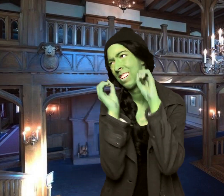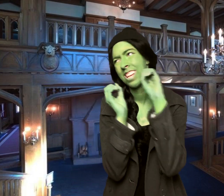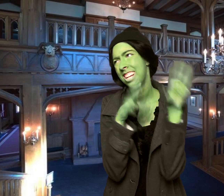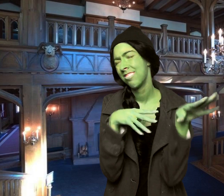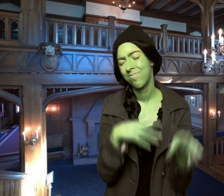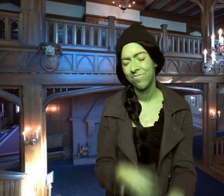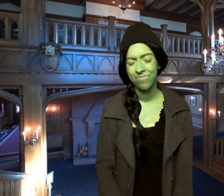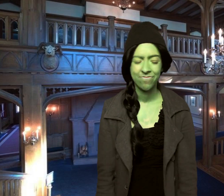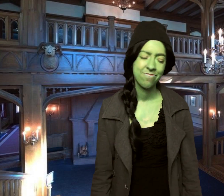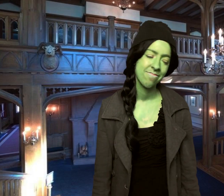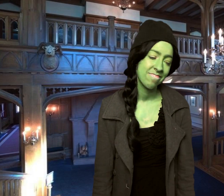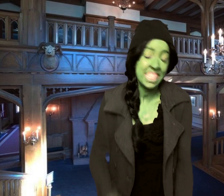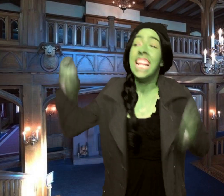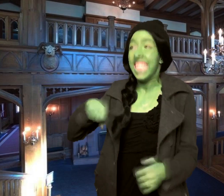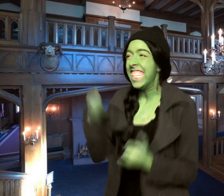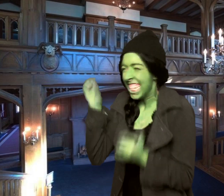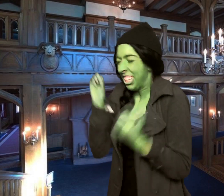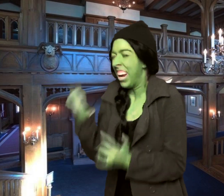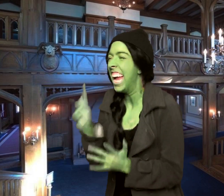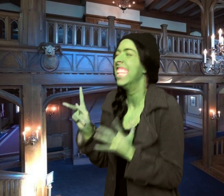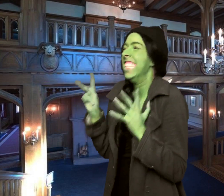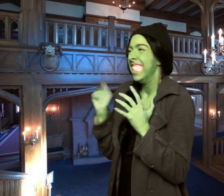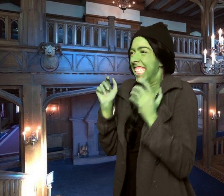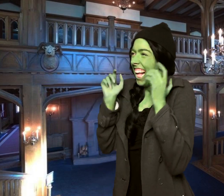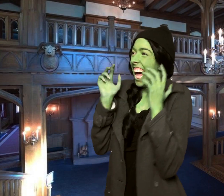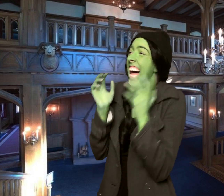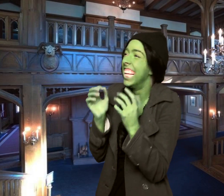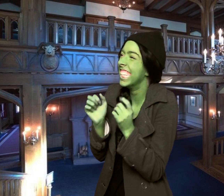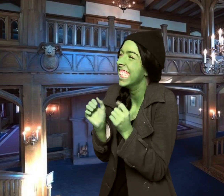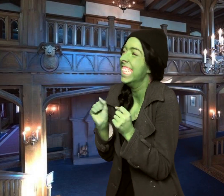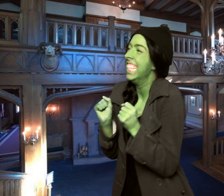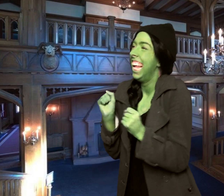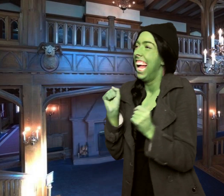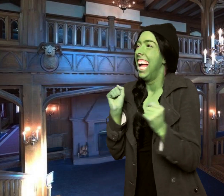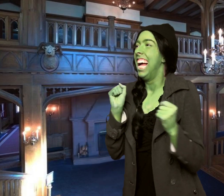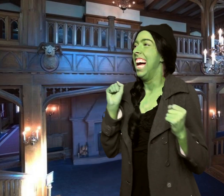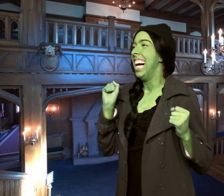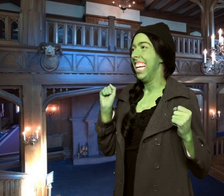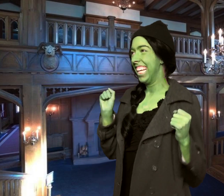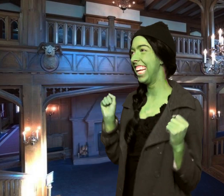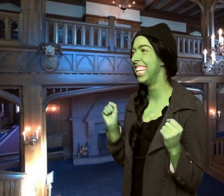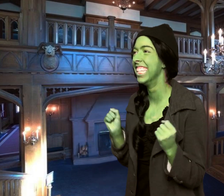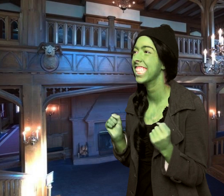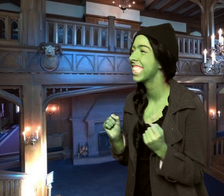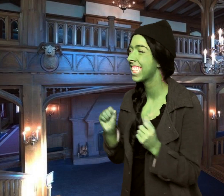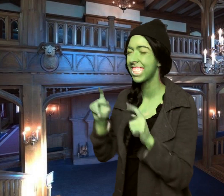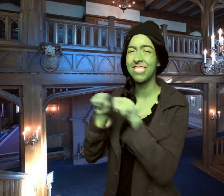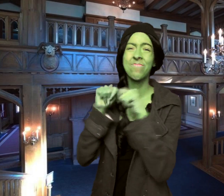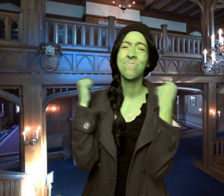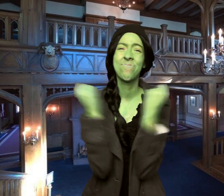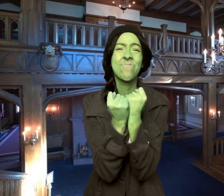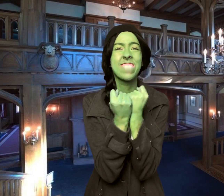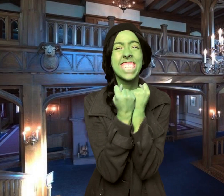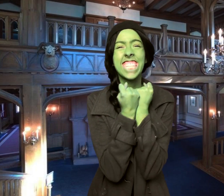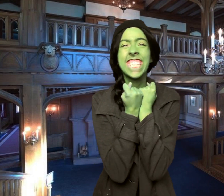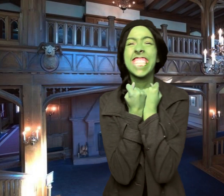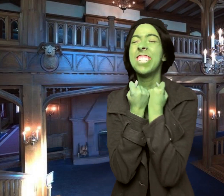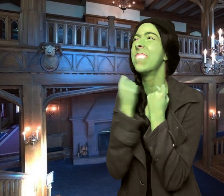important to me Alright, why not? I'll reply What a pair will be The